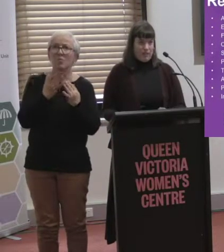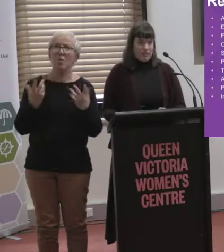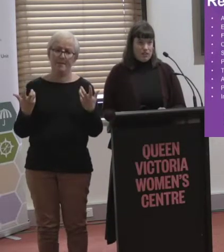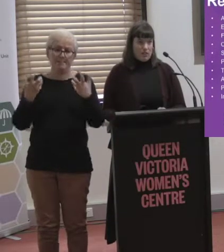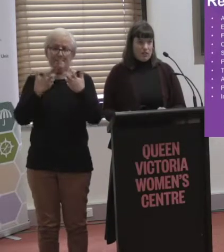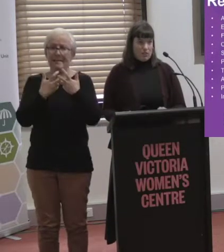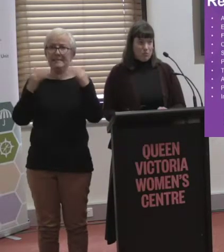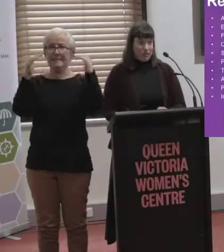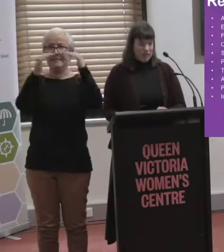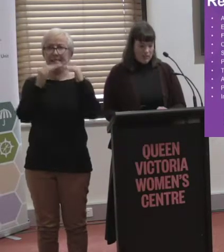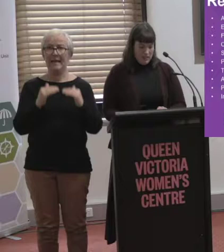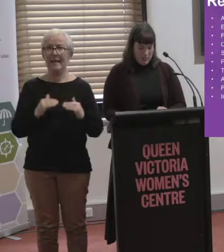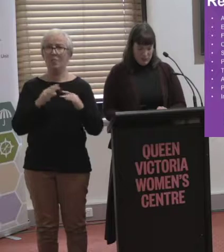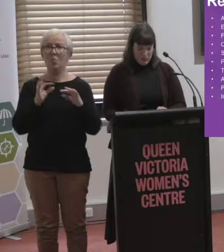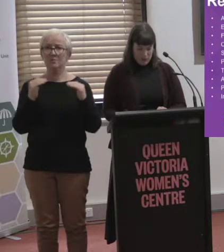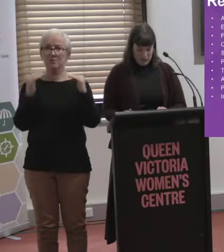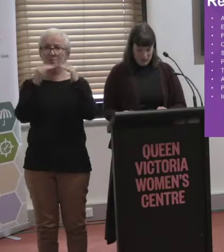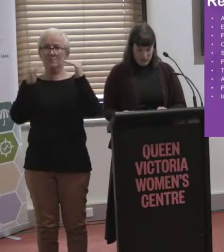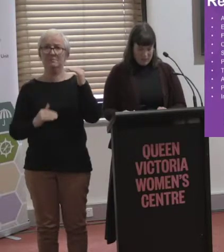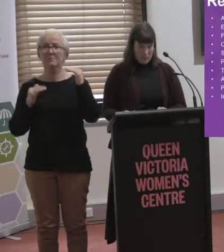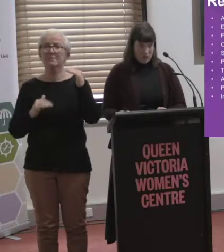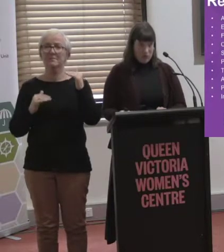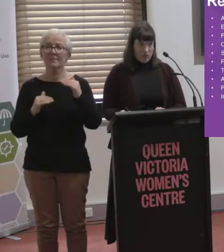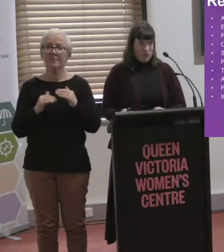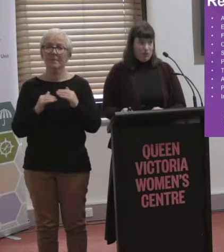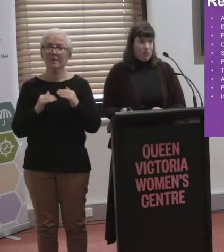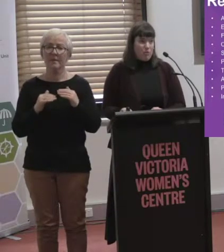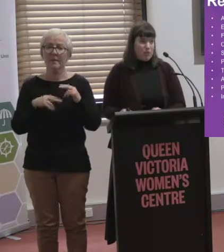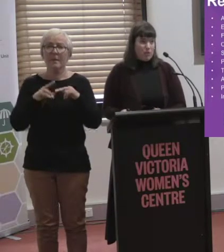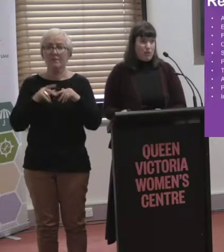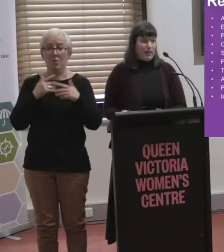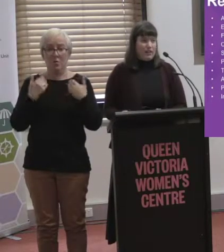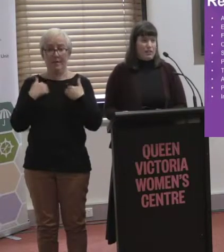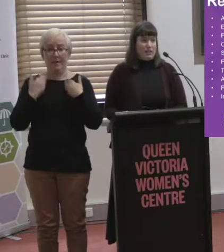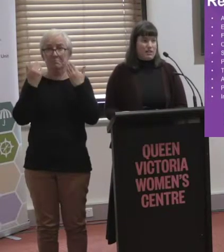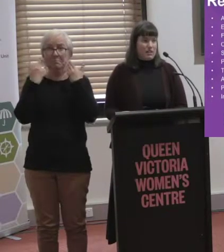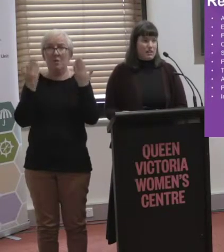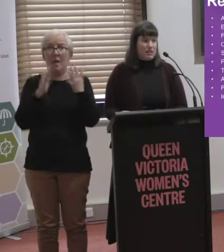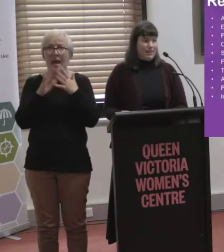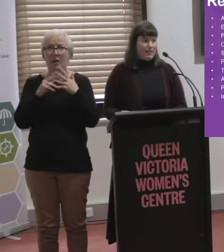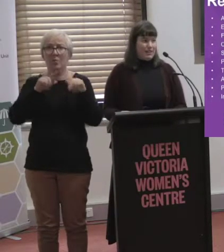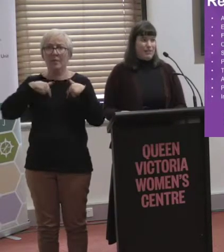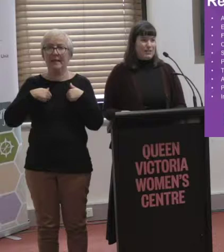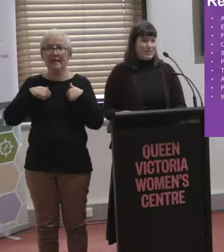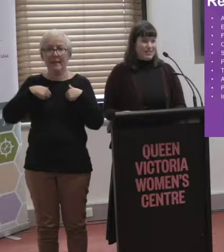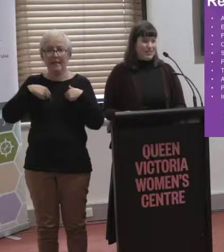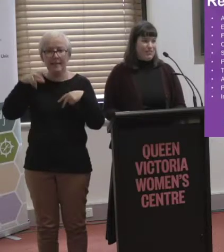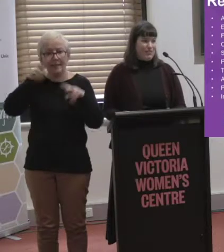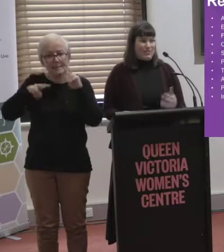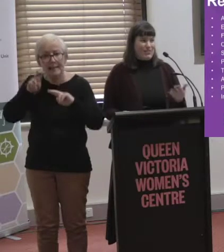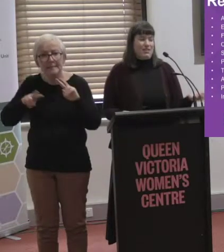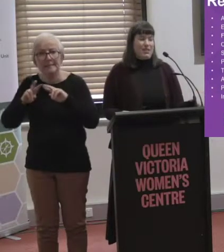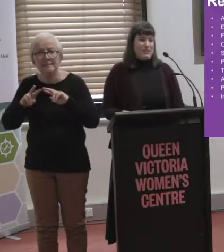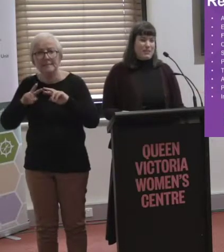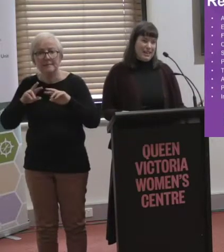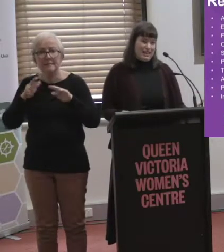standards and what's not compliant. If we don't know, as I mentioned before, if we don't know what's compliant, how can we assess the effectiveness of